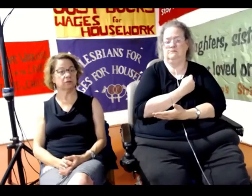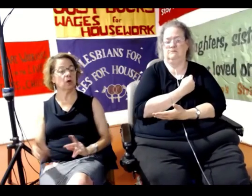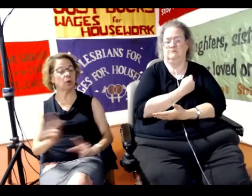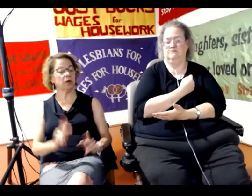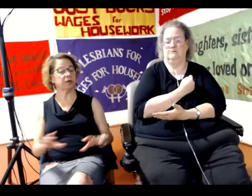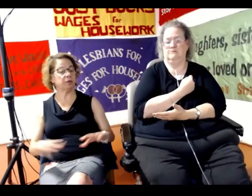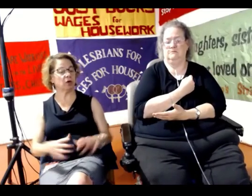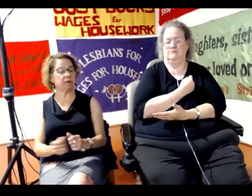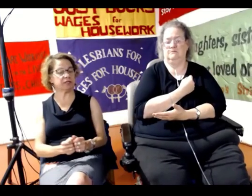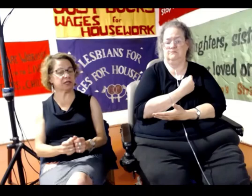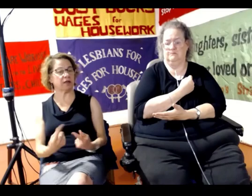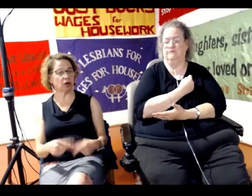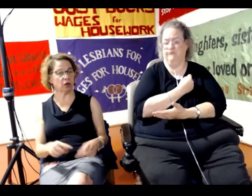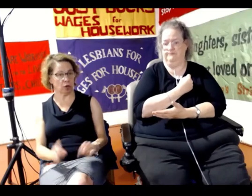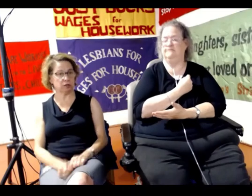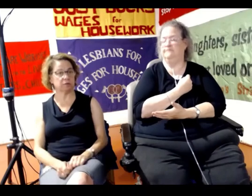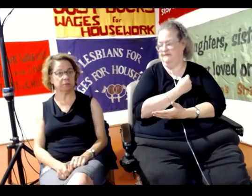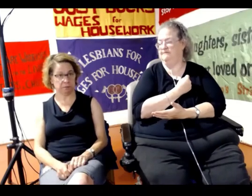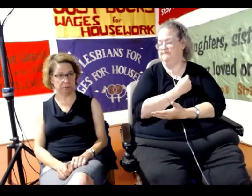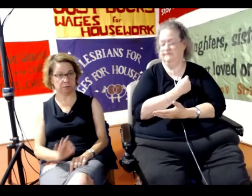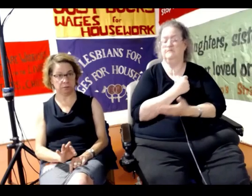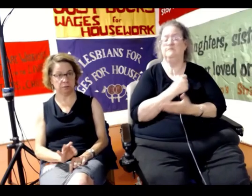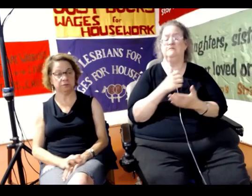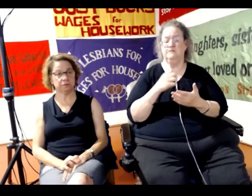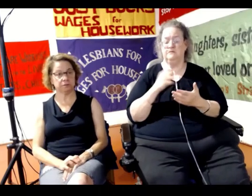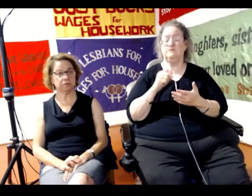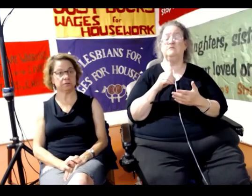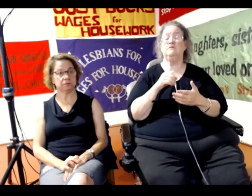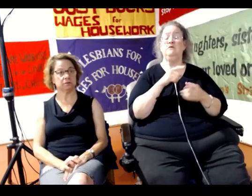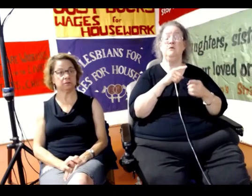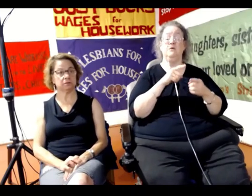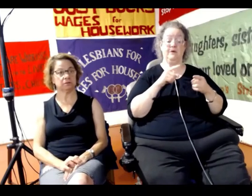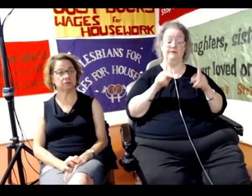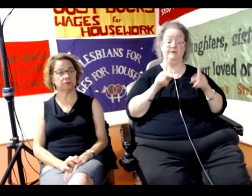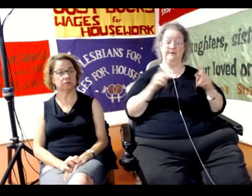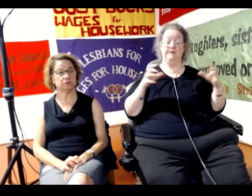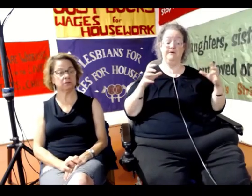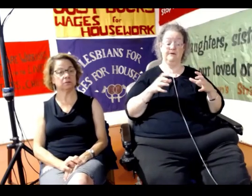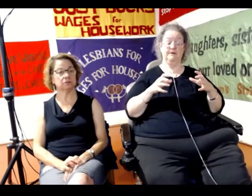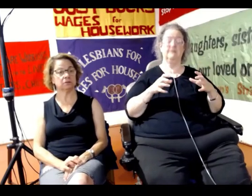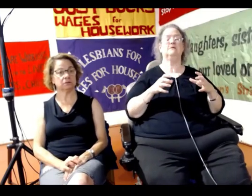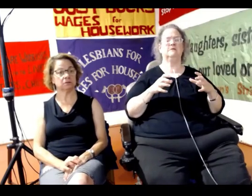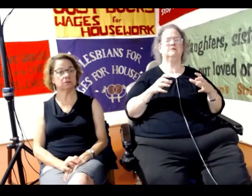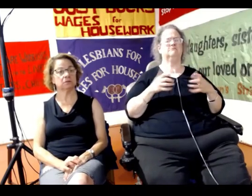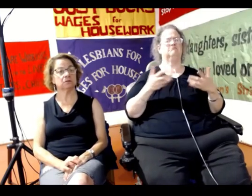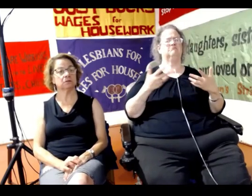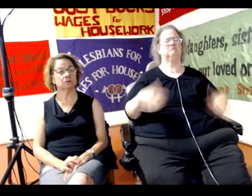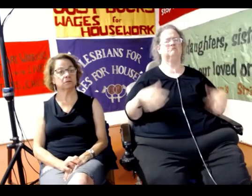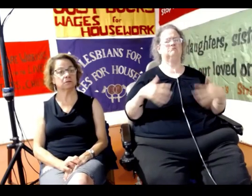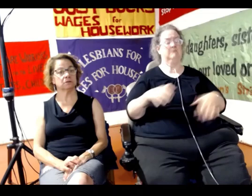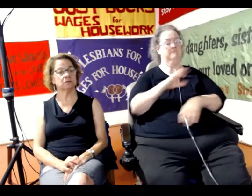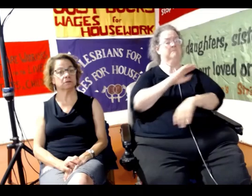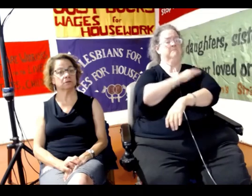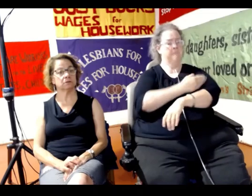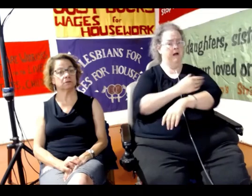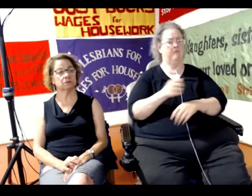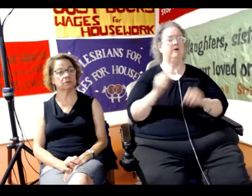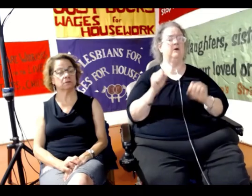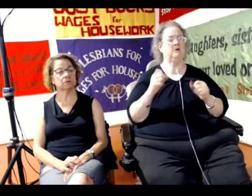Now, the worry is that the poor, when vacant, is powerful. So, the thing is,